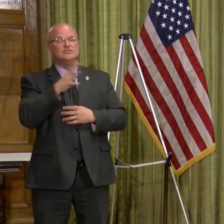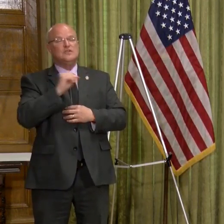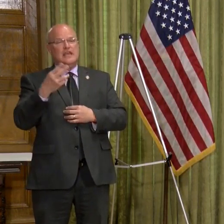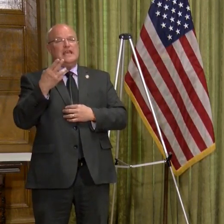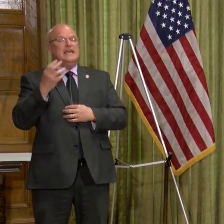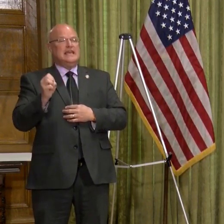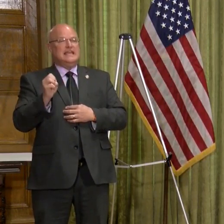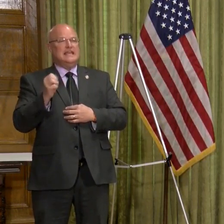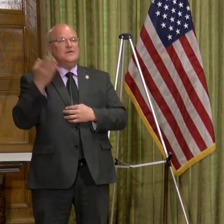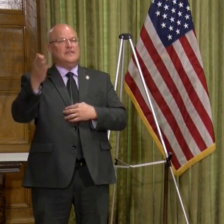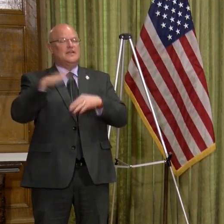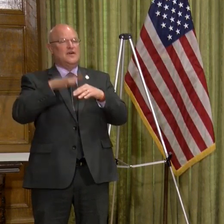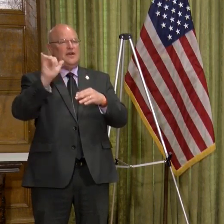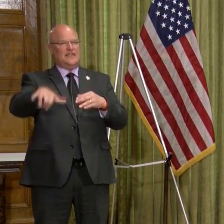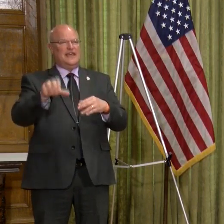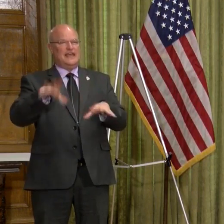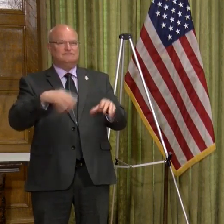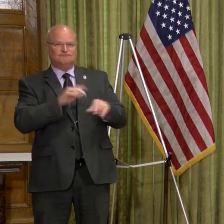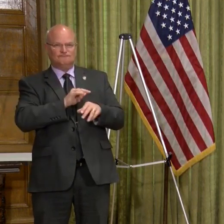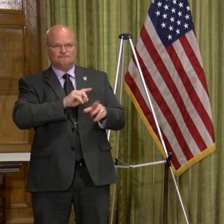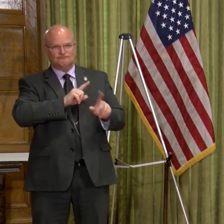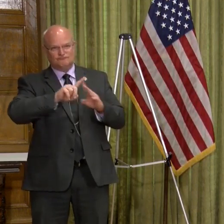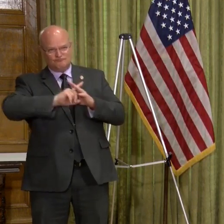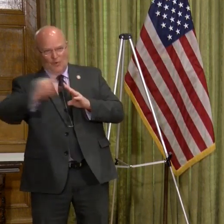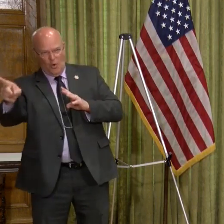he was there on that and took off.